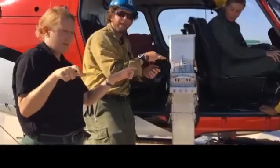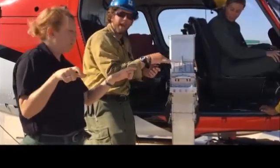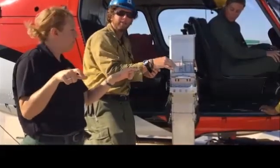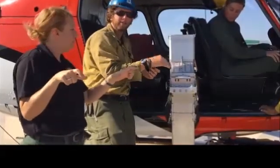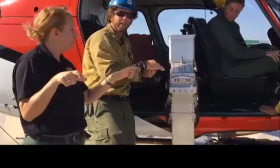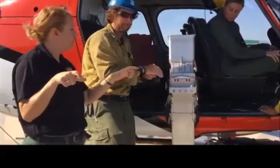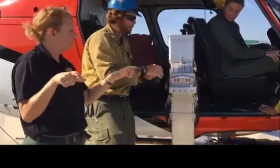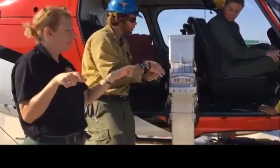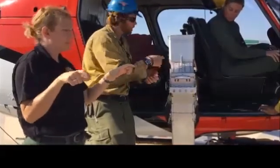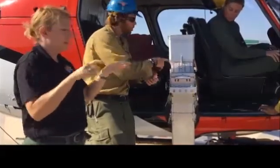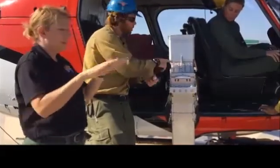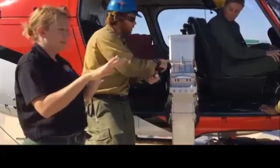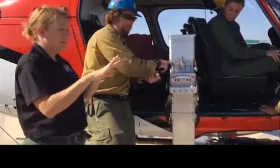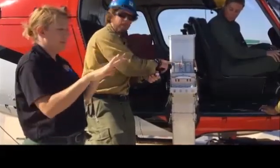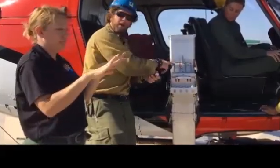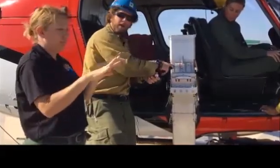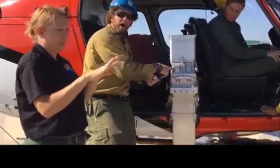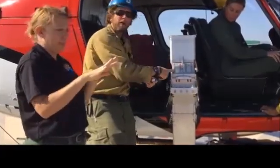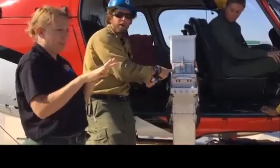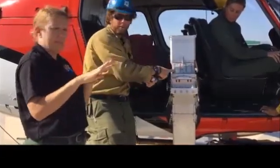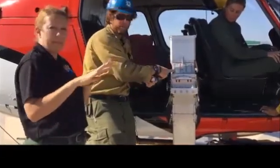be agitated so they don't get hung up.